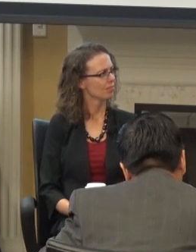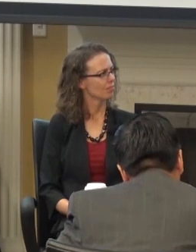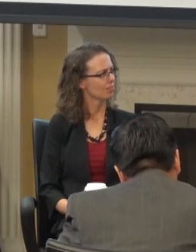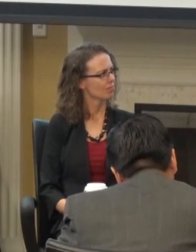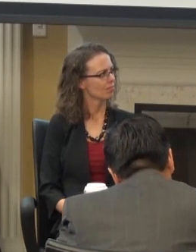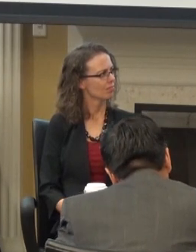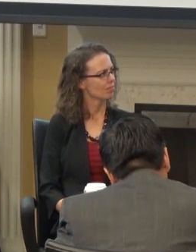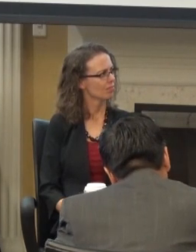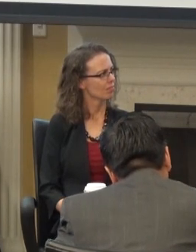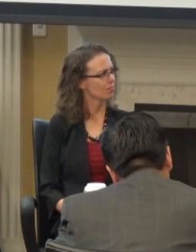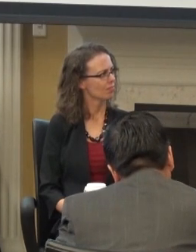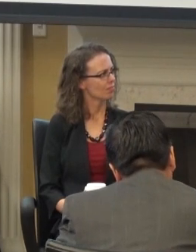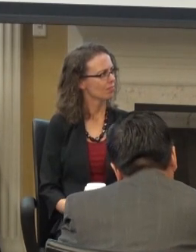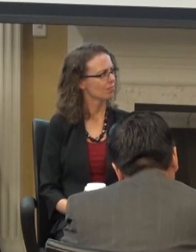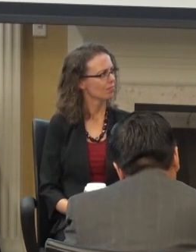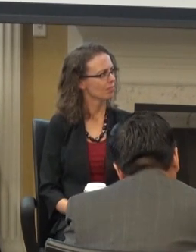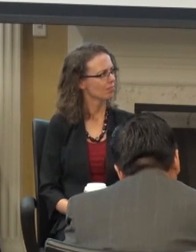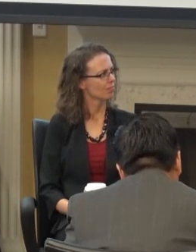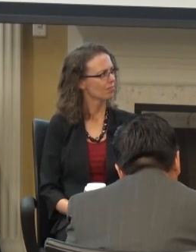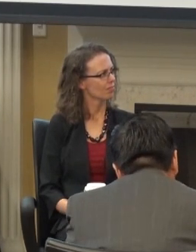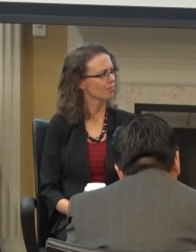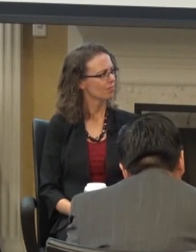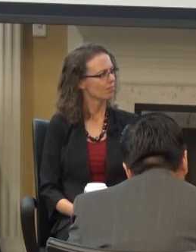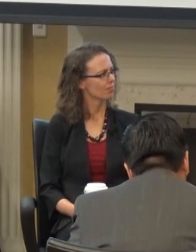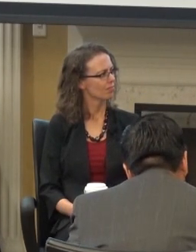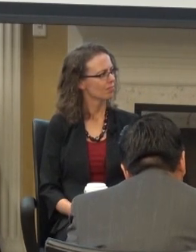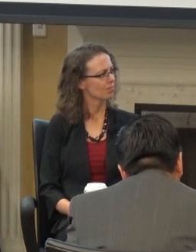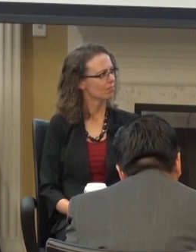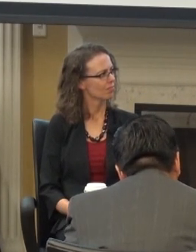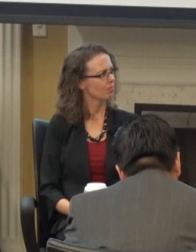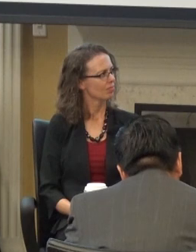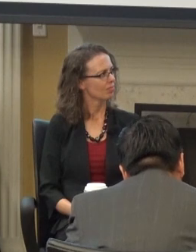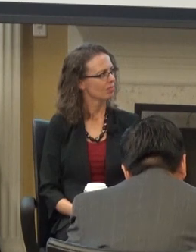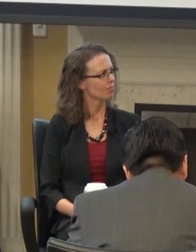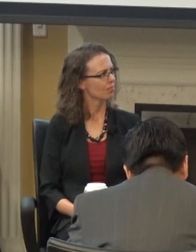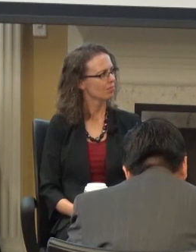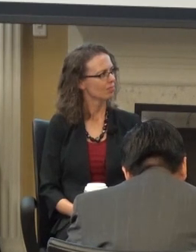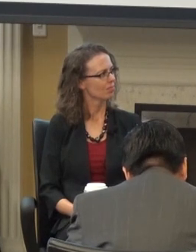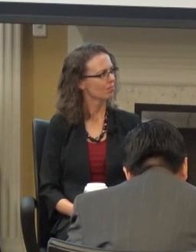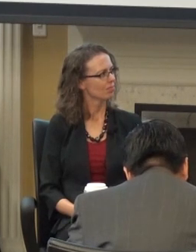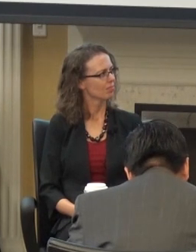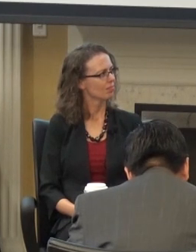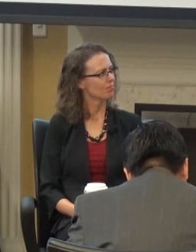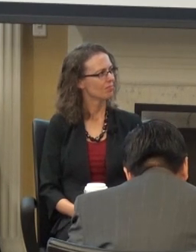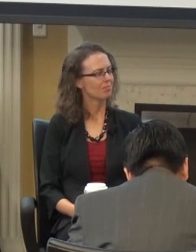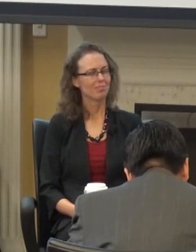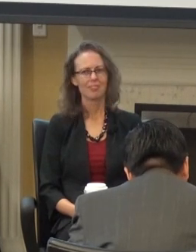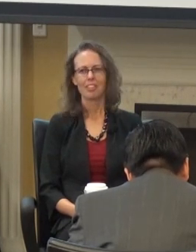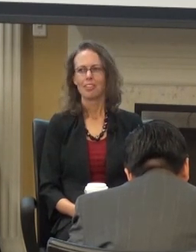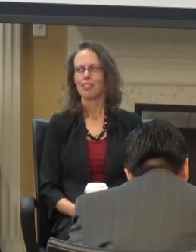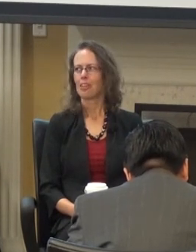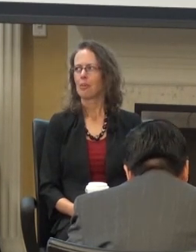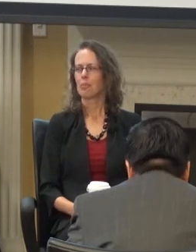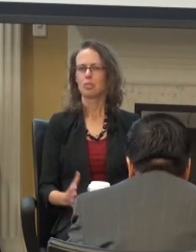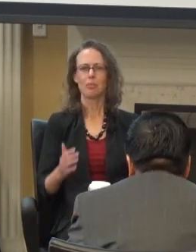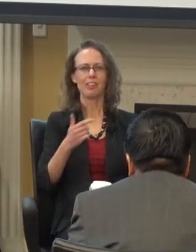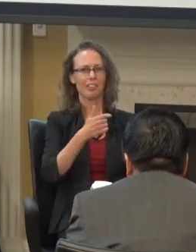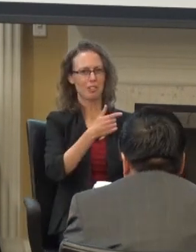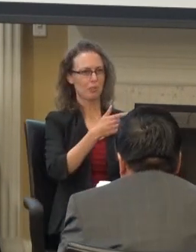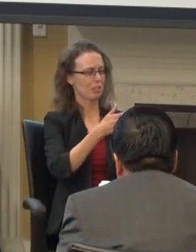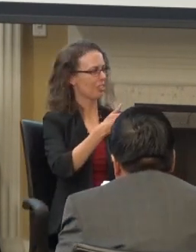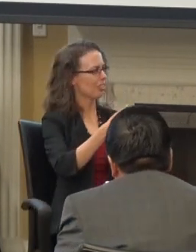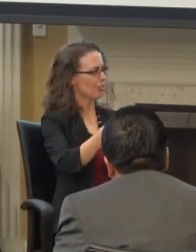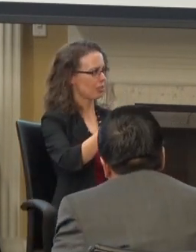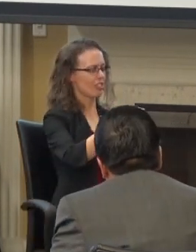designers it's it's a great space for them to understand how their imagination really will impact the world i'm